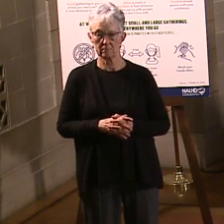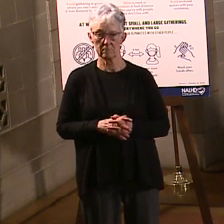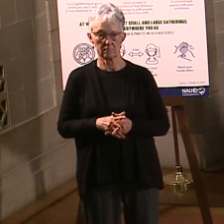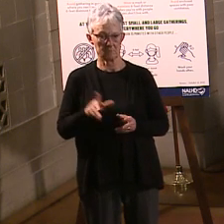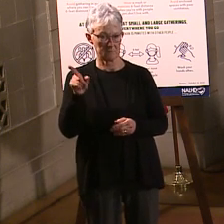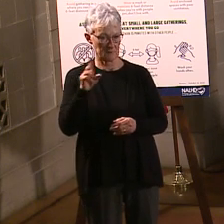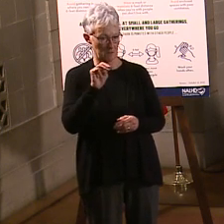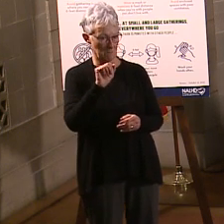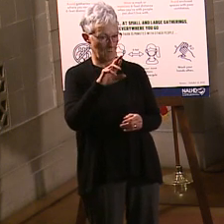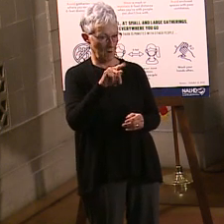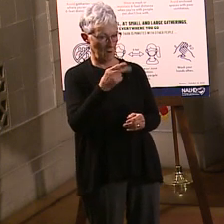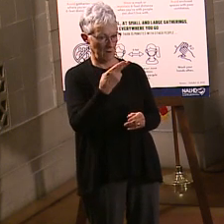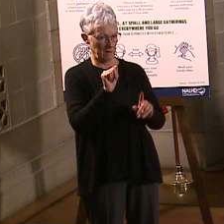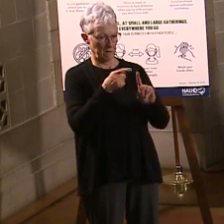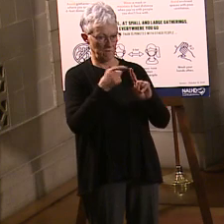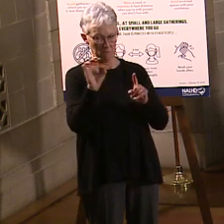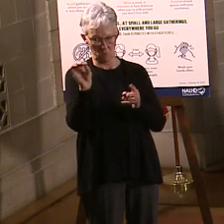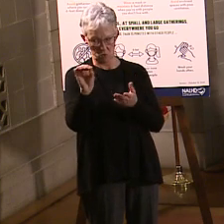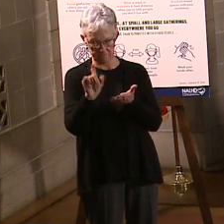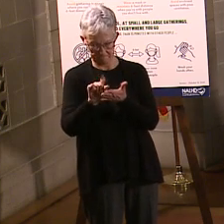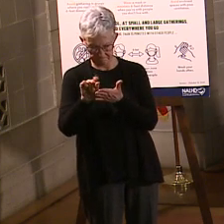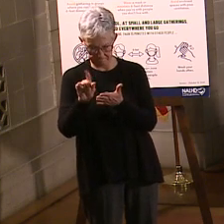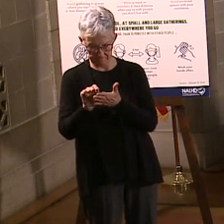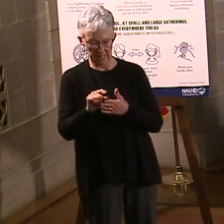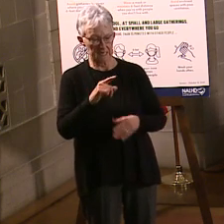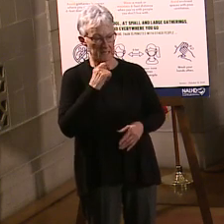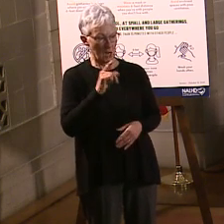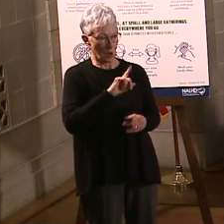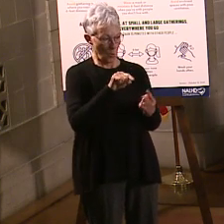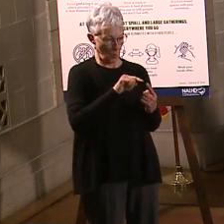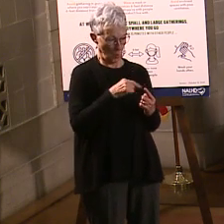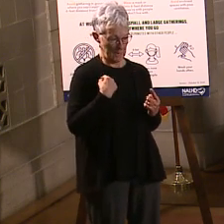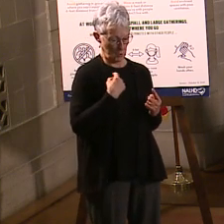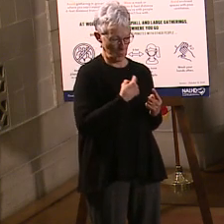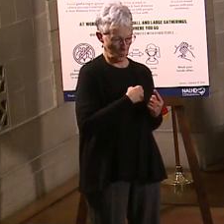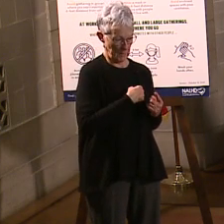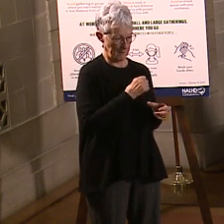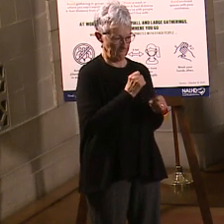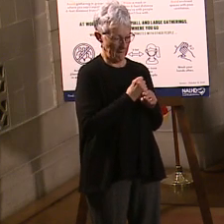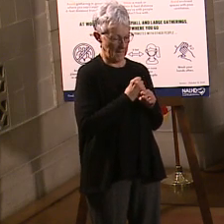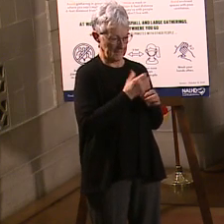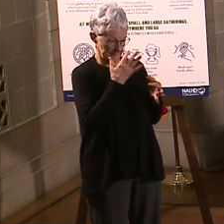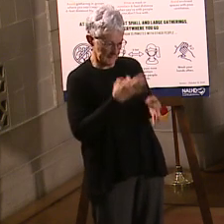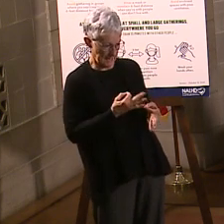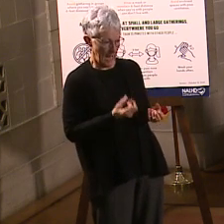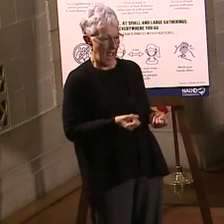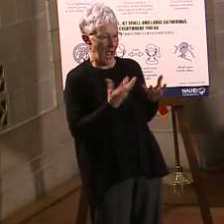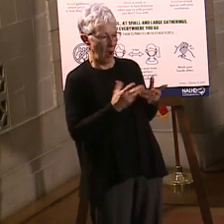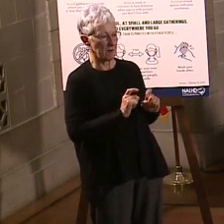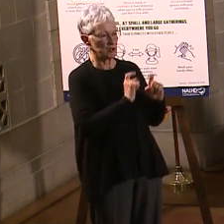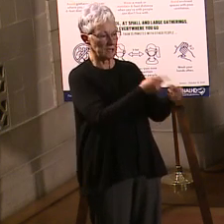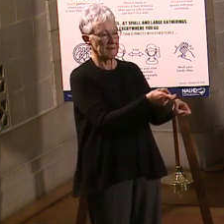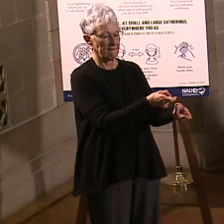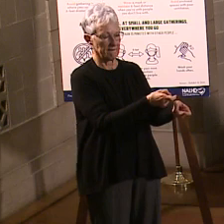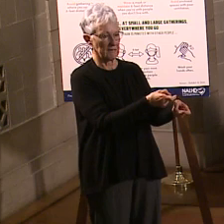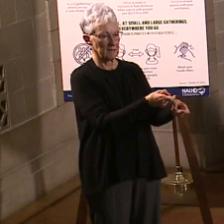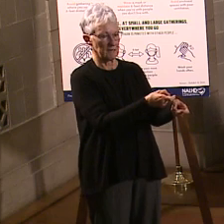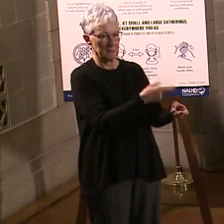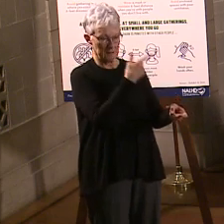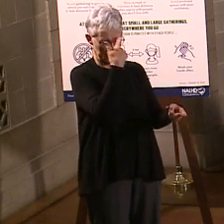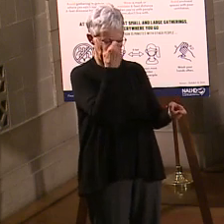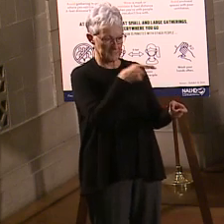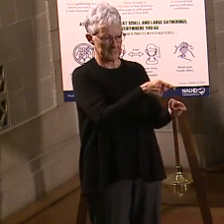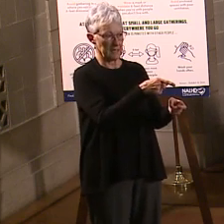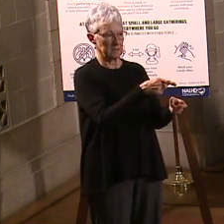So, Martha from the World Herald is asking, when we're doing the allocation based on populations, take into account that you may have, say, some counties or some health districts that have more,